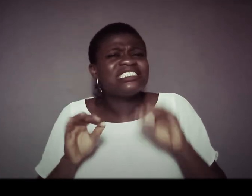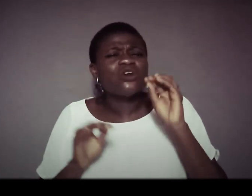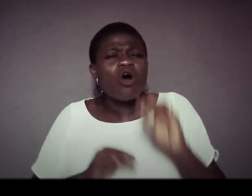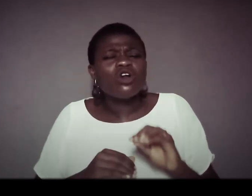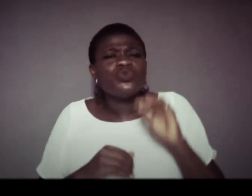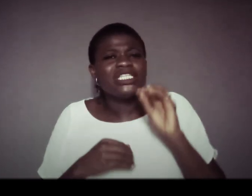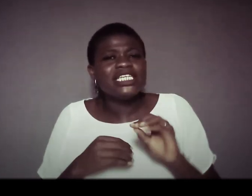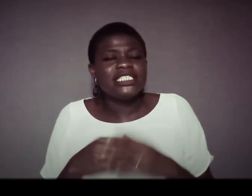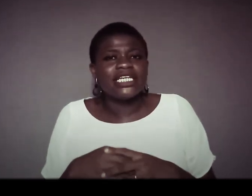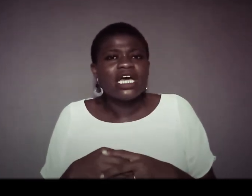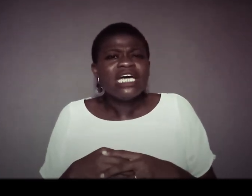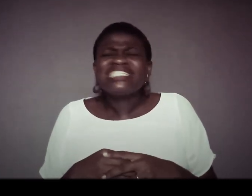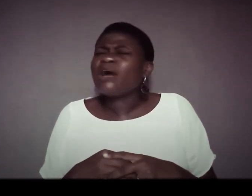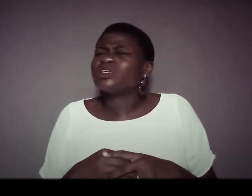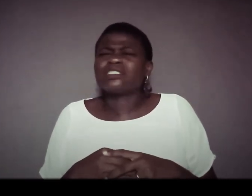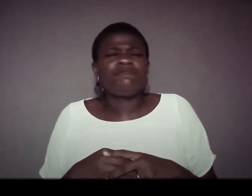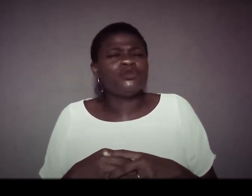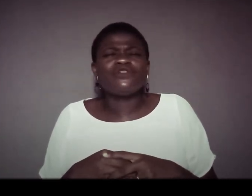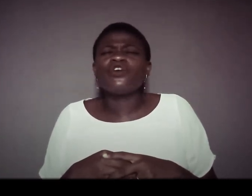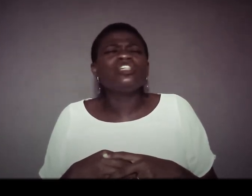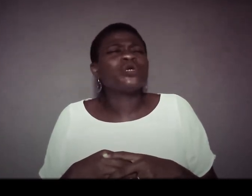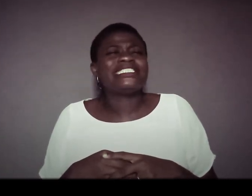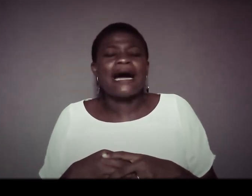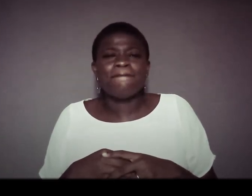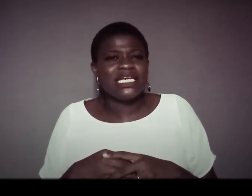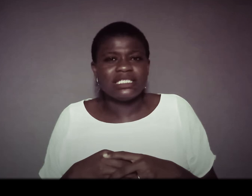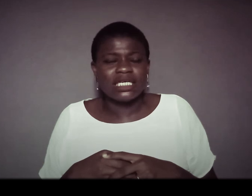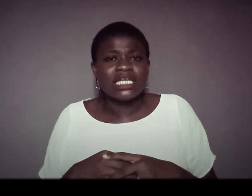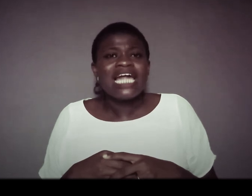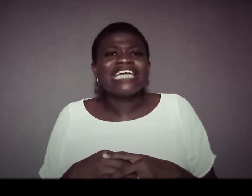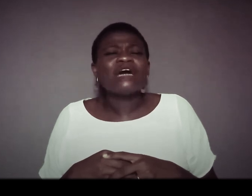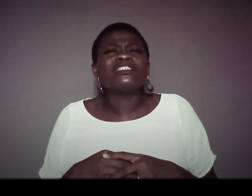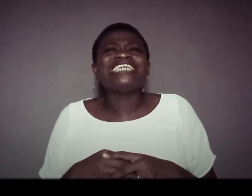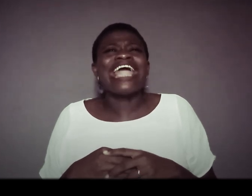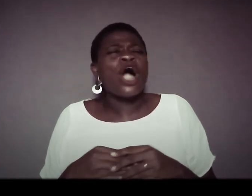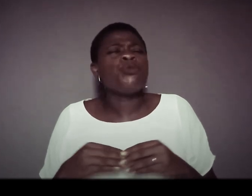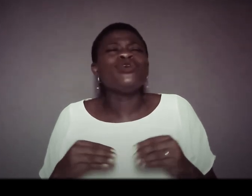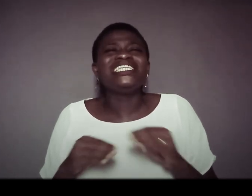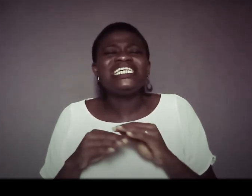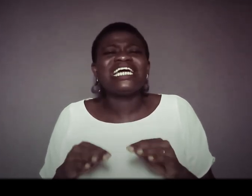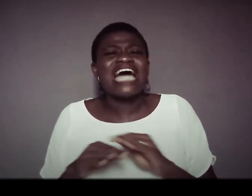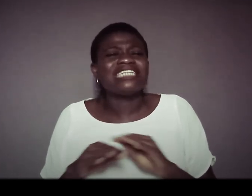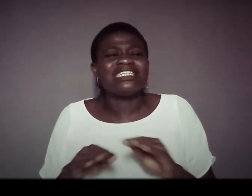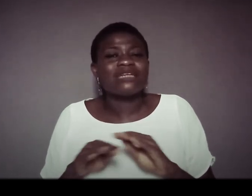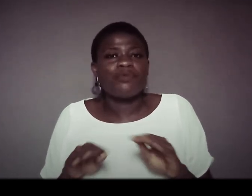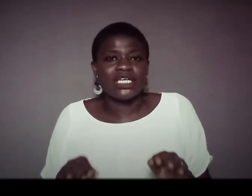all we needed that was beautiful it was amazing like that was the help we needed at that point